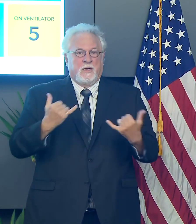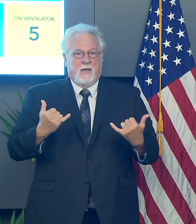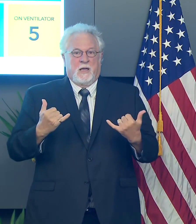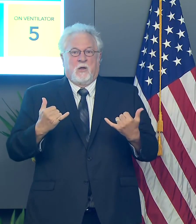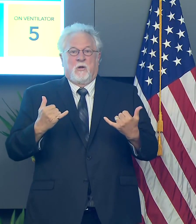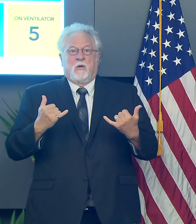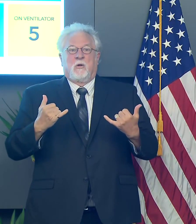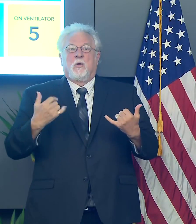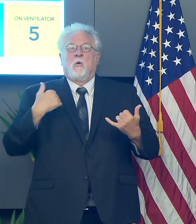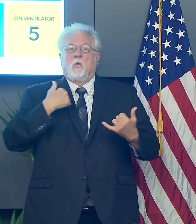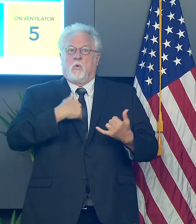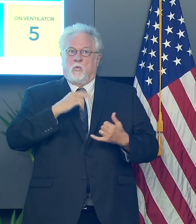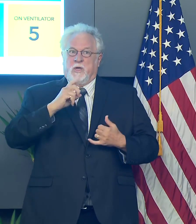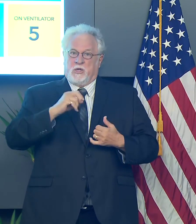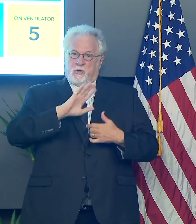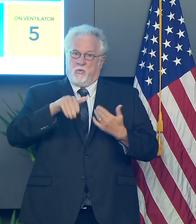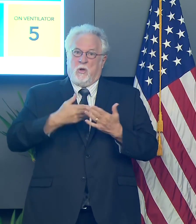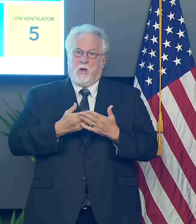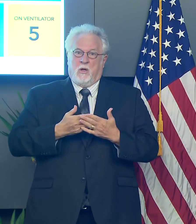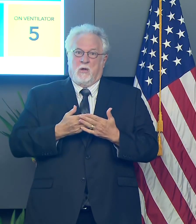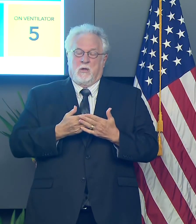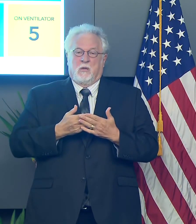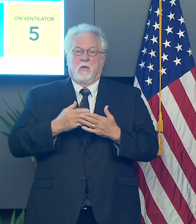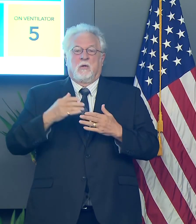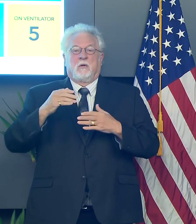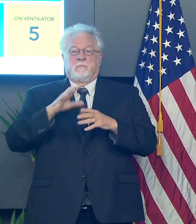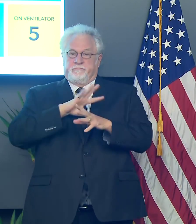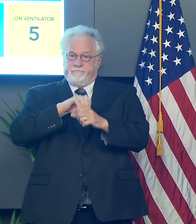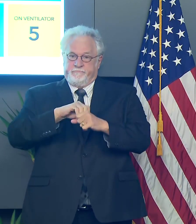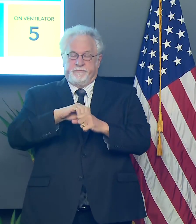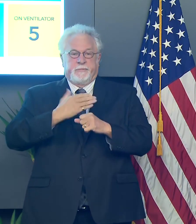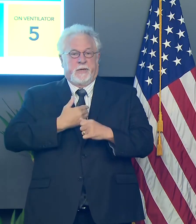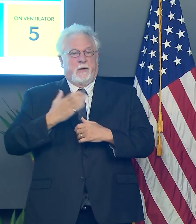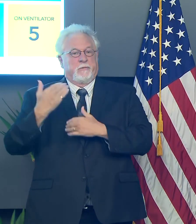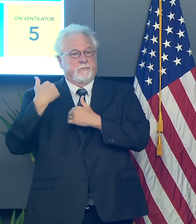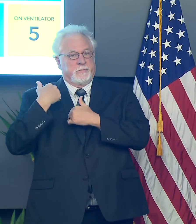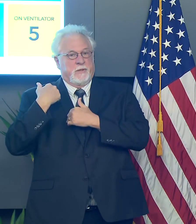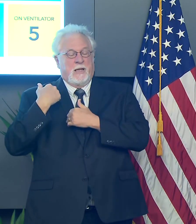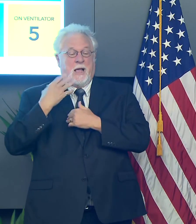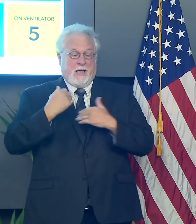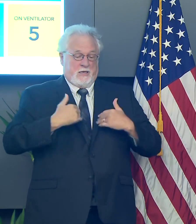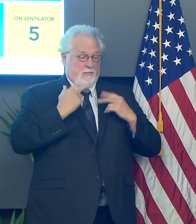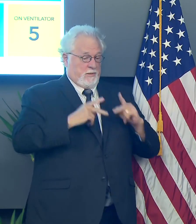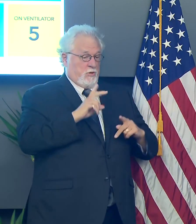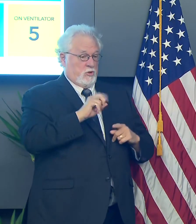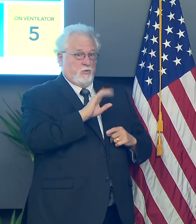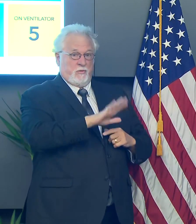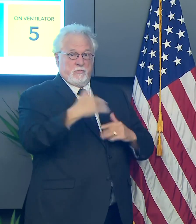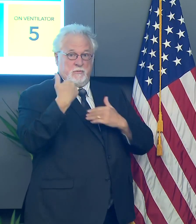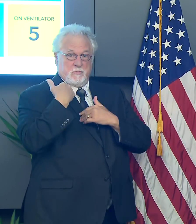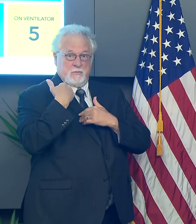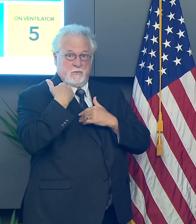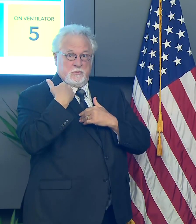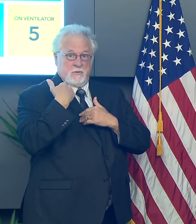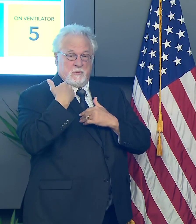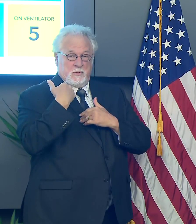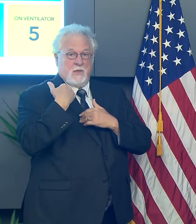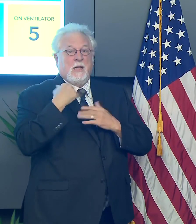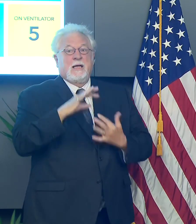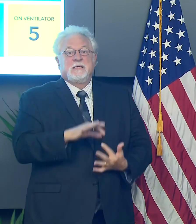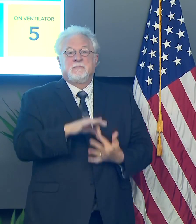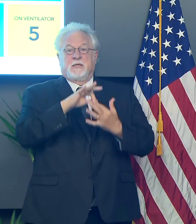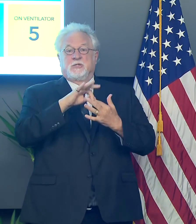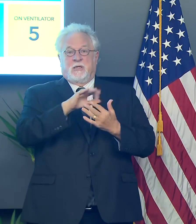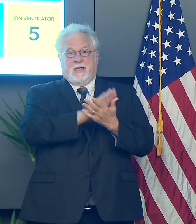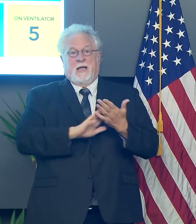um, that we all do our part and that all of these young people, uh, do their part, especially those, um, college,